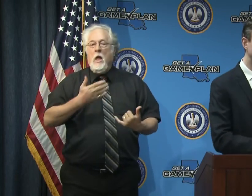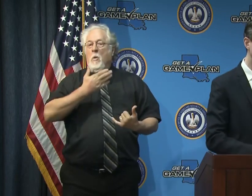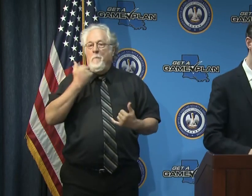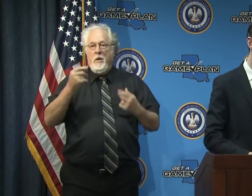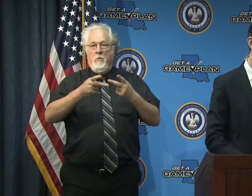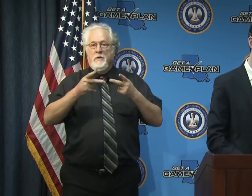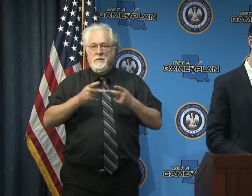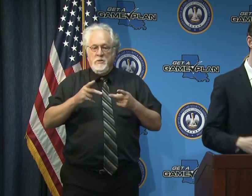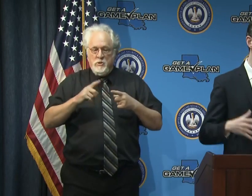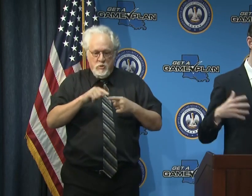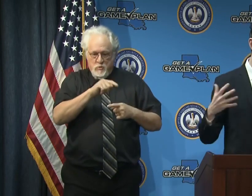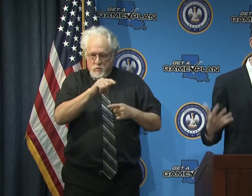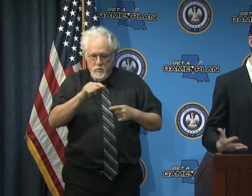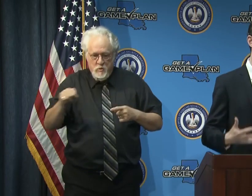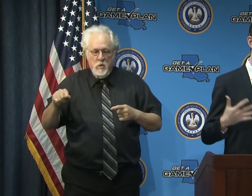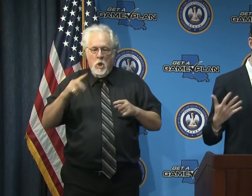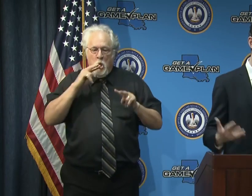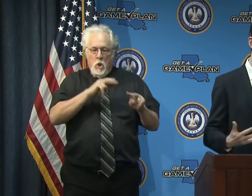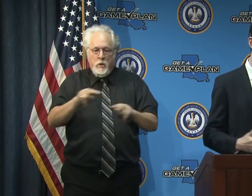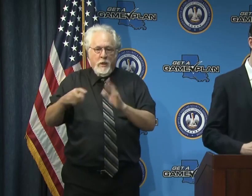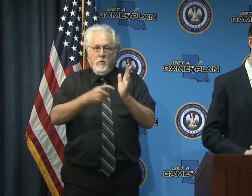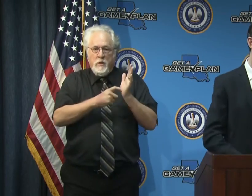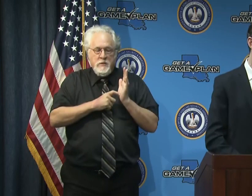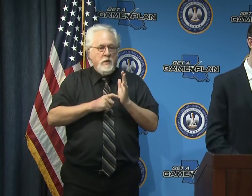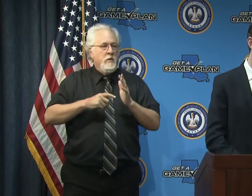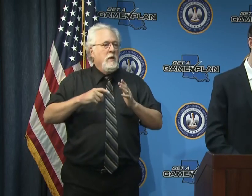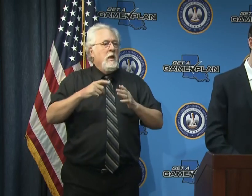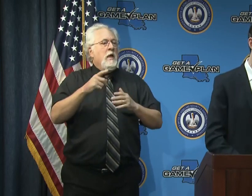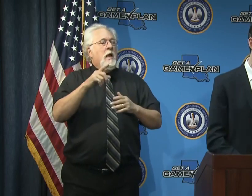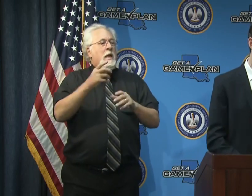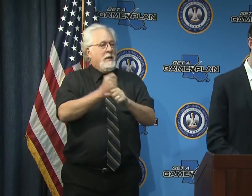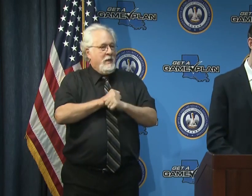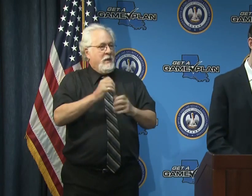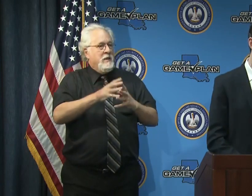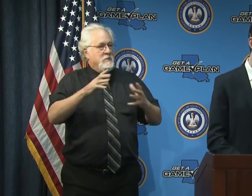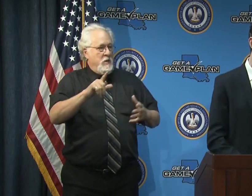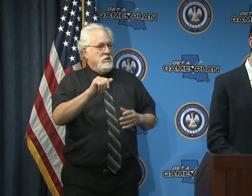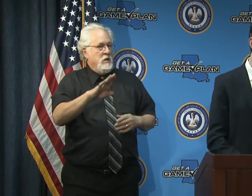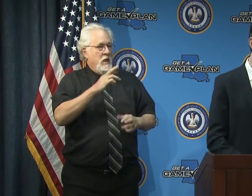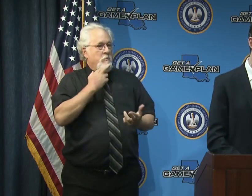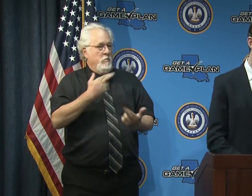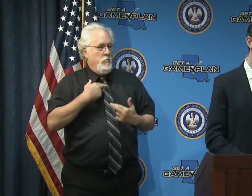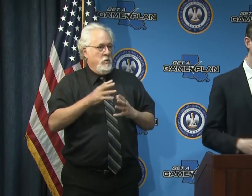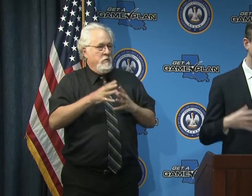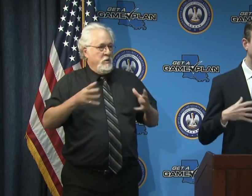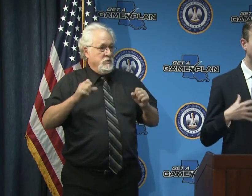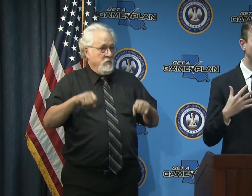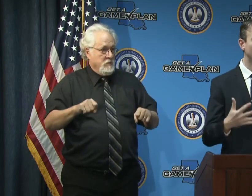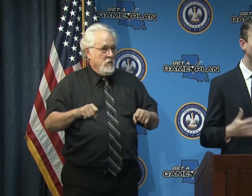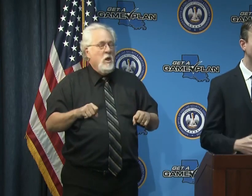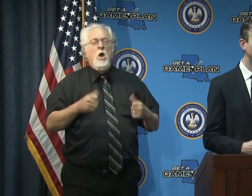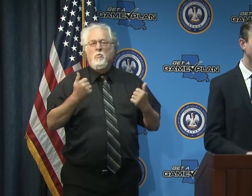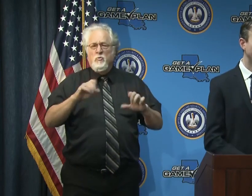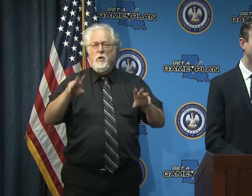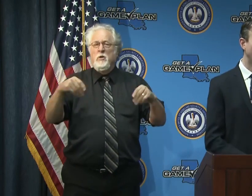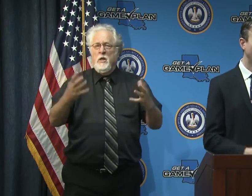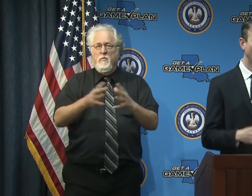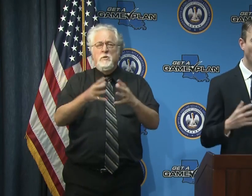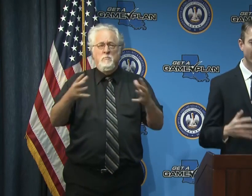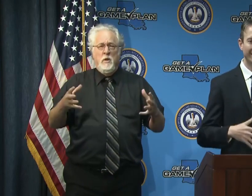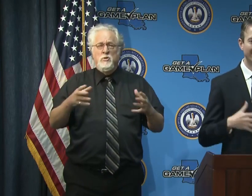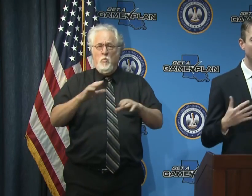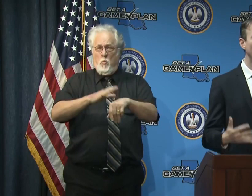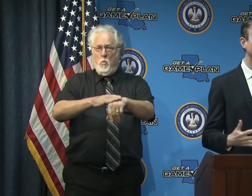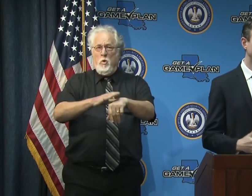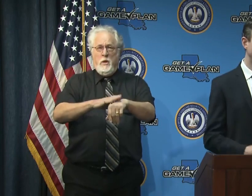looking at gating criteria knowing that we're getting as much lab reporting as as as possible going forward so we'll try to give you as much uh